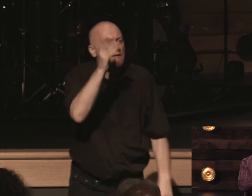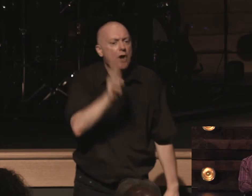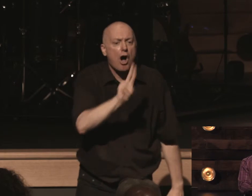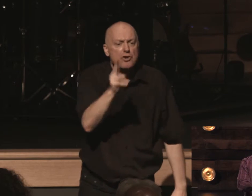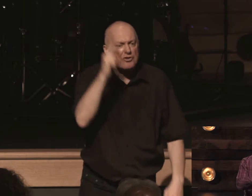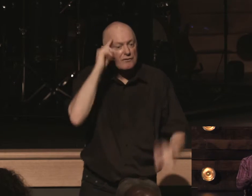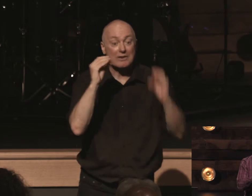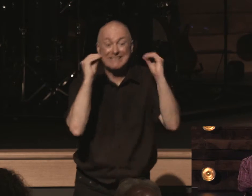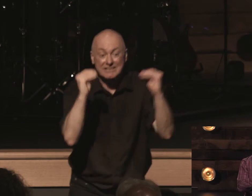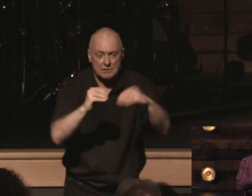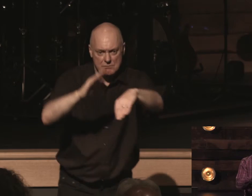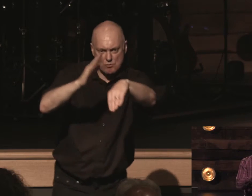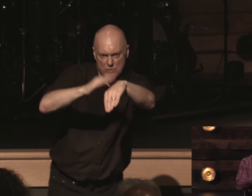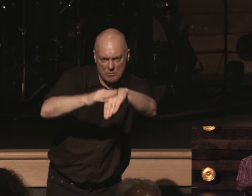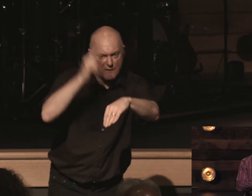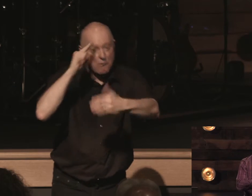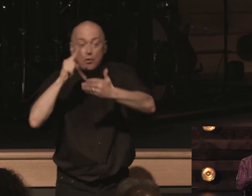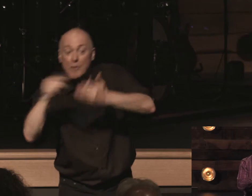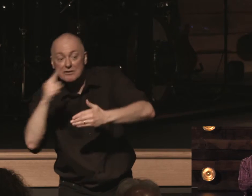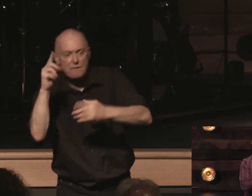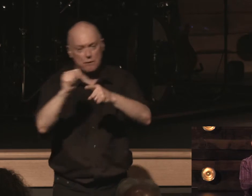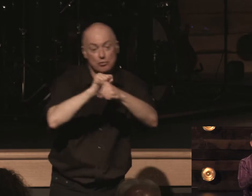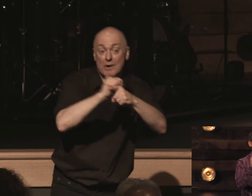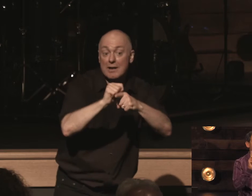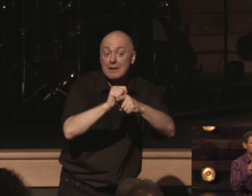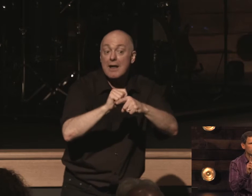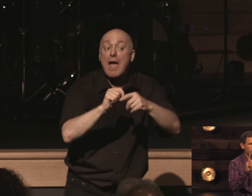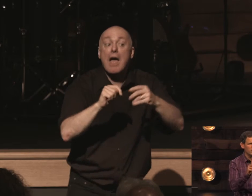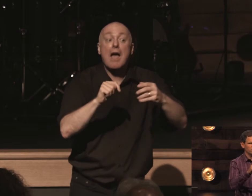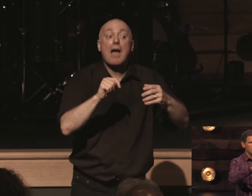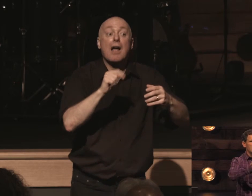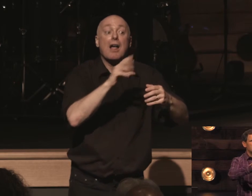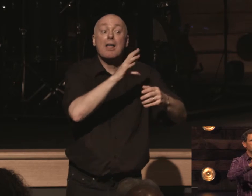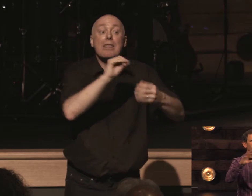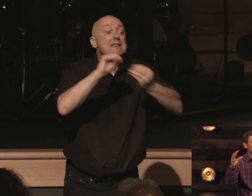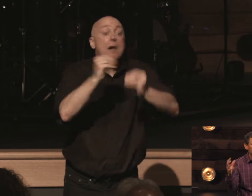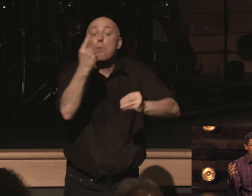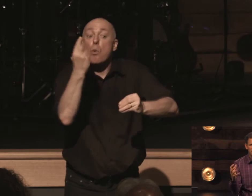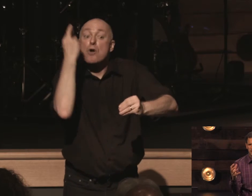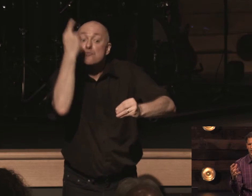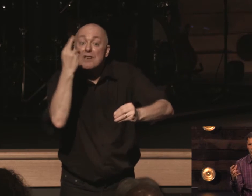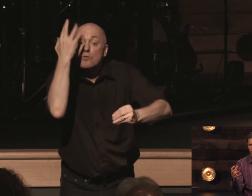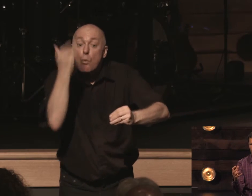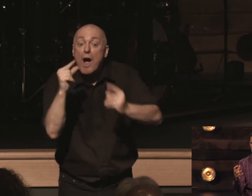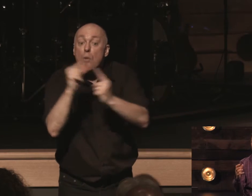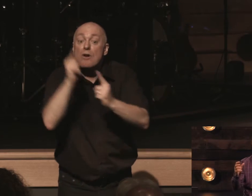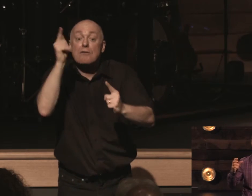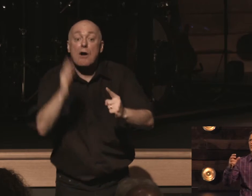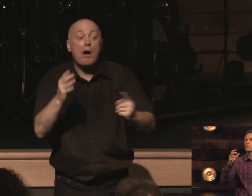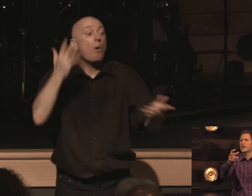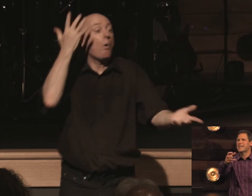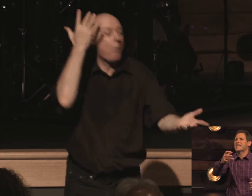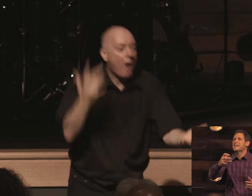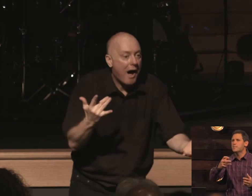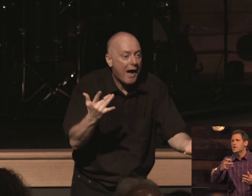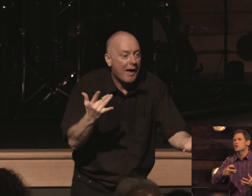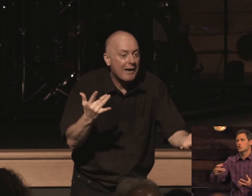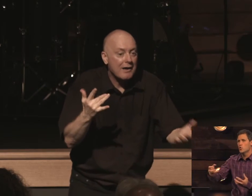teaching for rebuke for correction and for training the ultimate reason he brings us his word is to bring him to